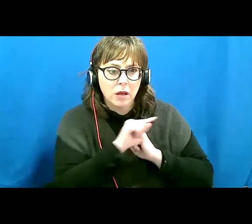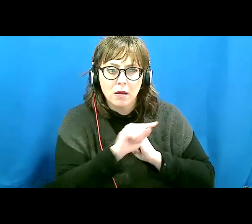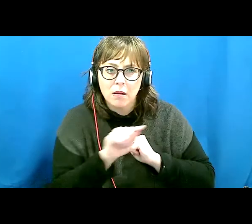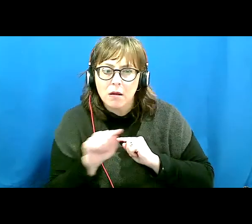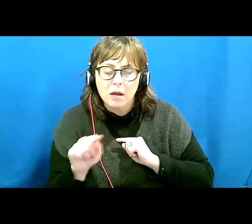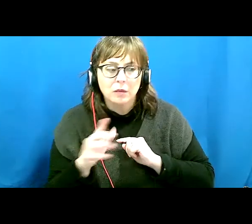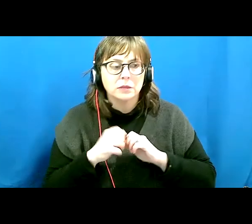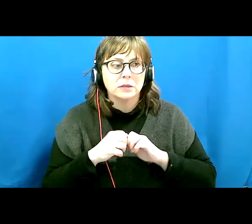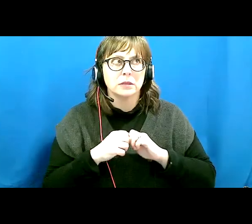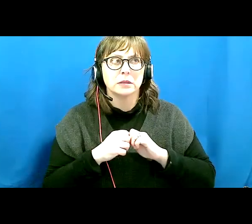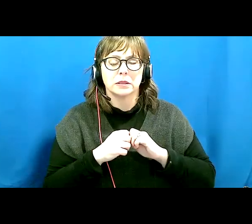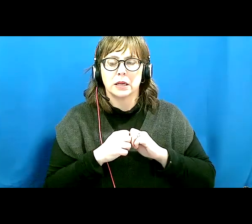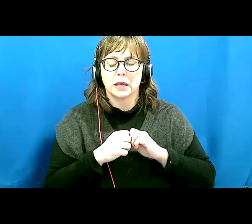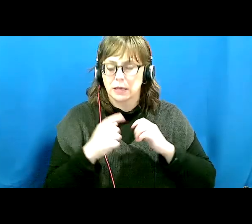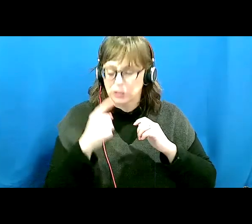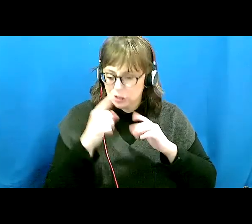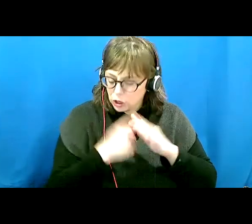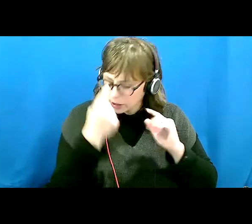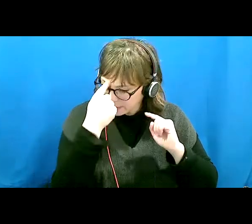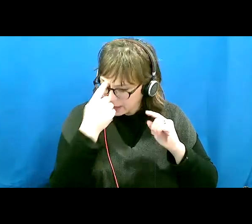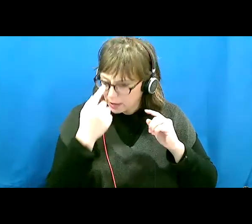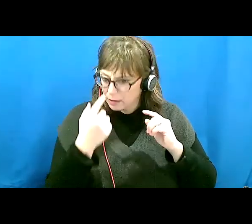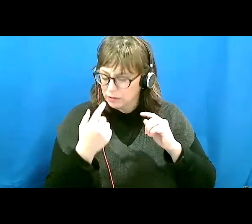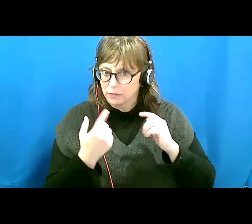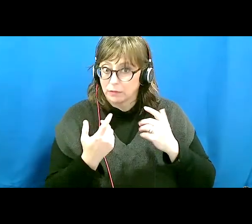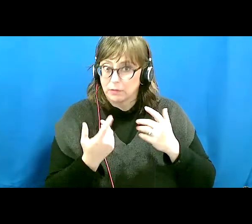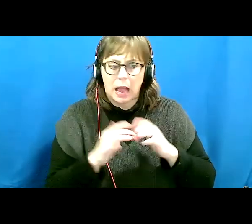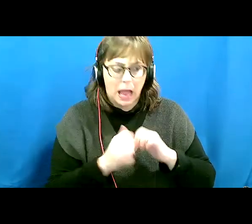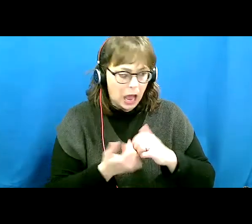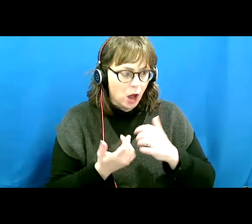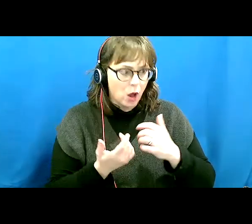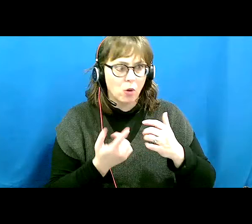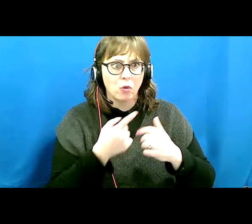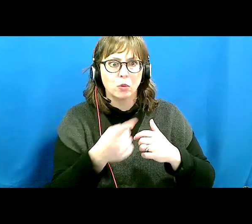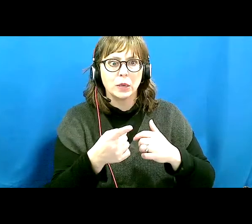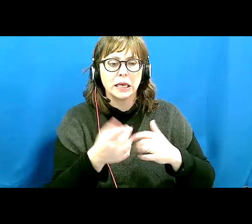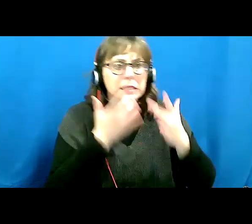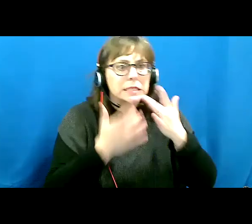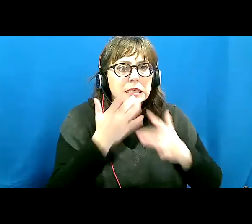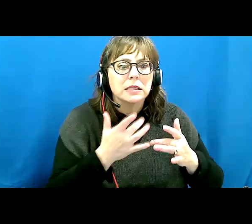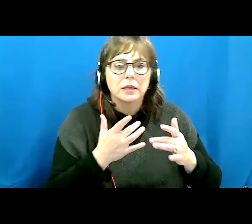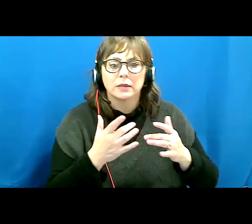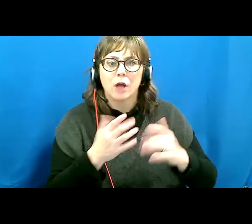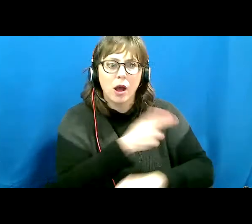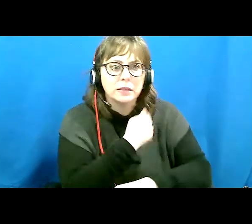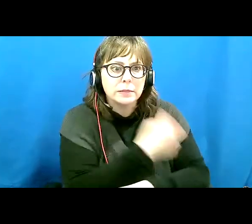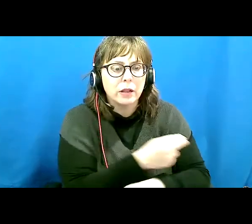think out loud about the allocation of scarce resources to those most deserving.